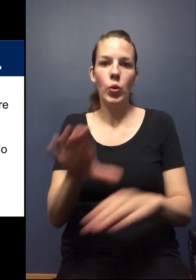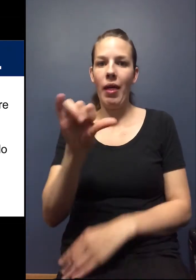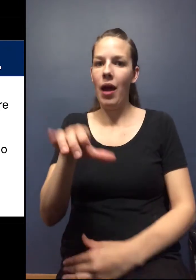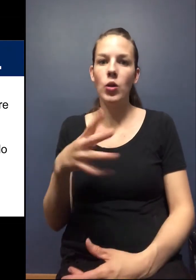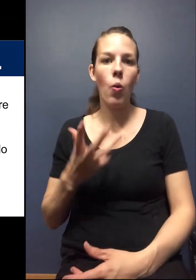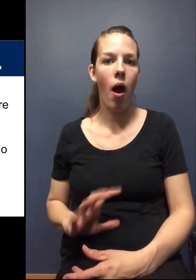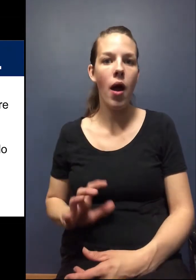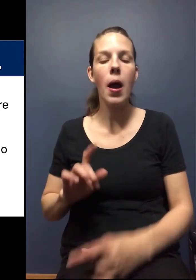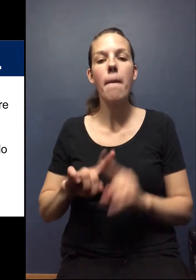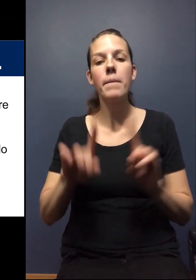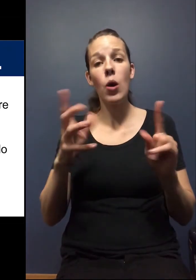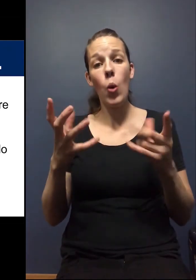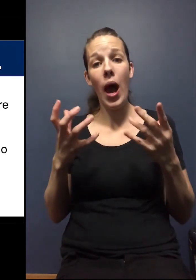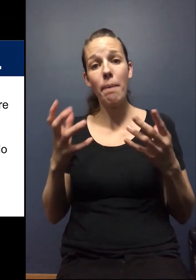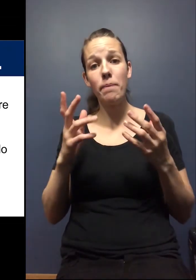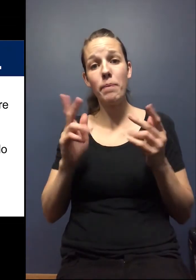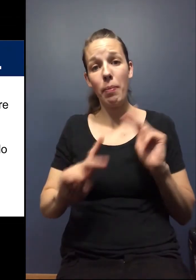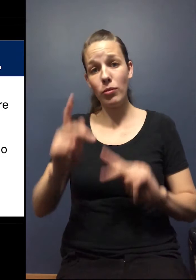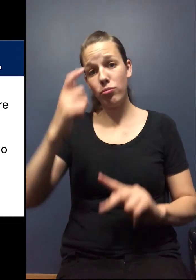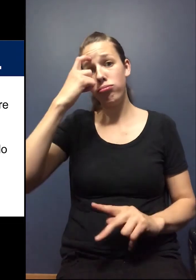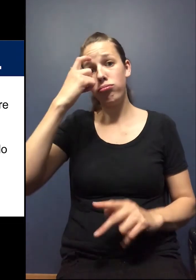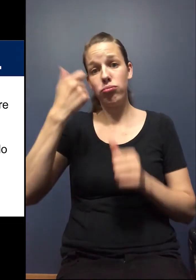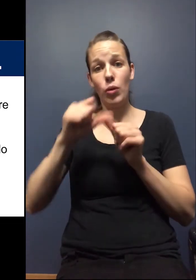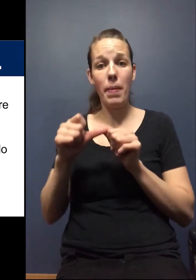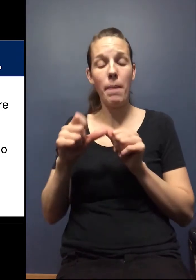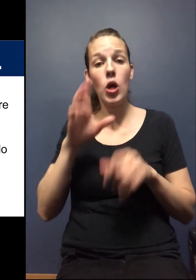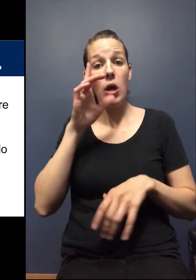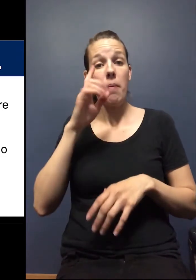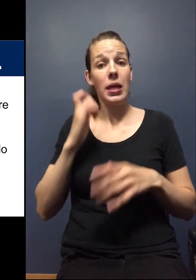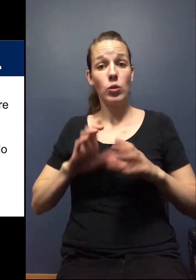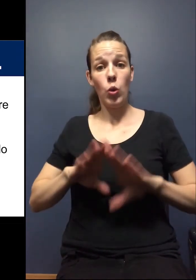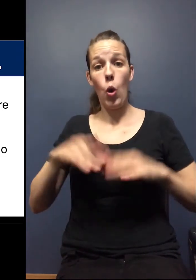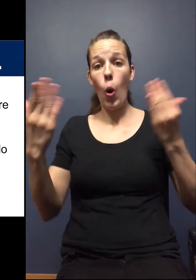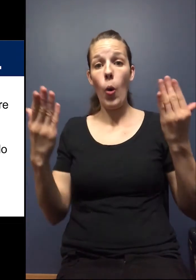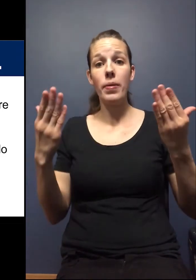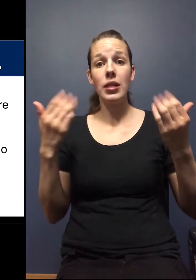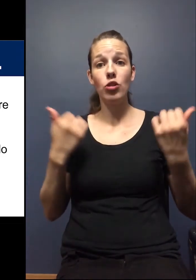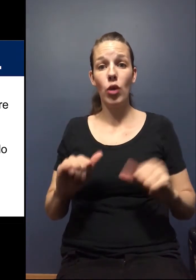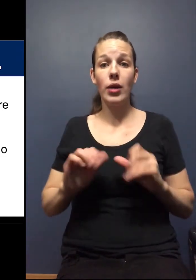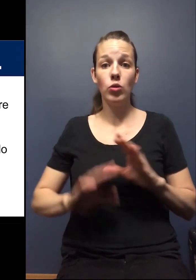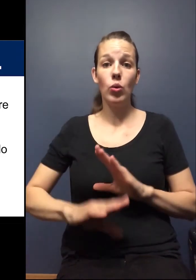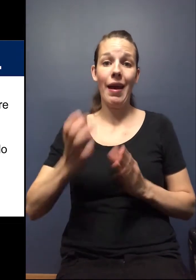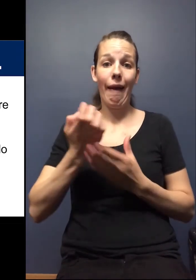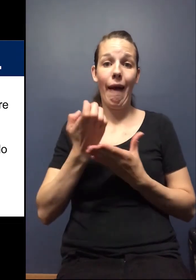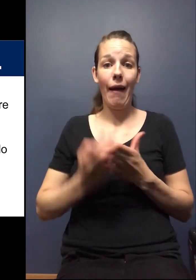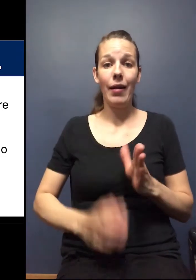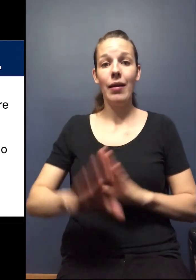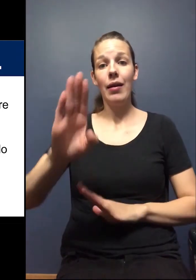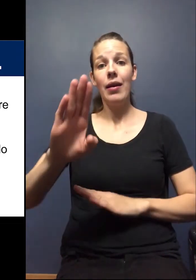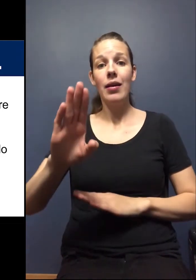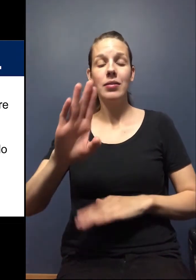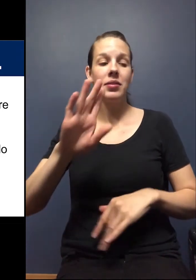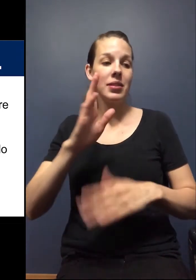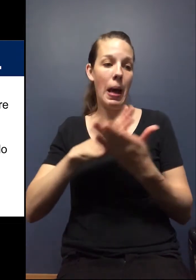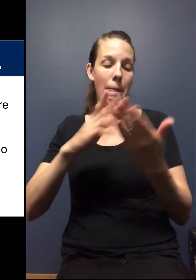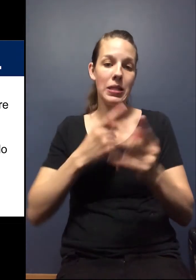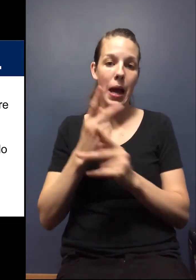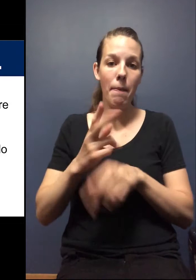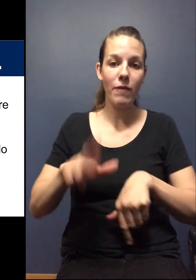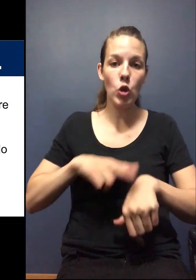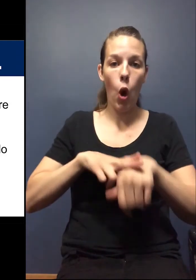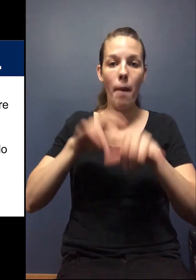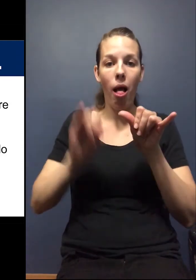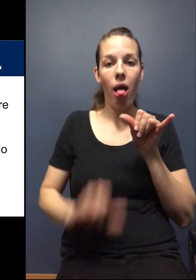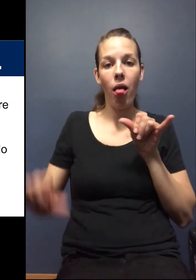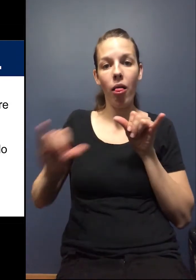that, but I want people to be mindful that just because we're opening and we're trying to regain the economy and some type of normalcy and, and,